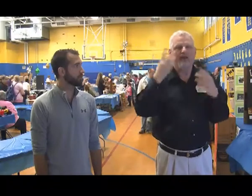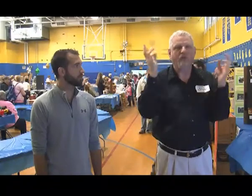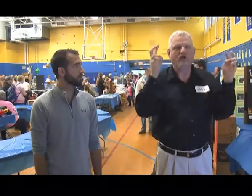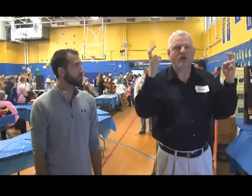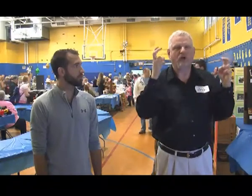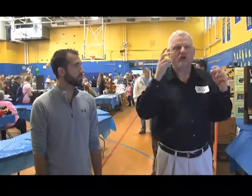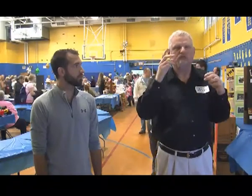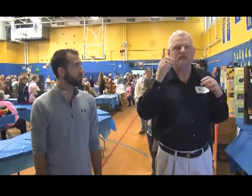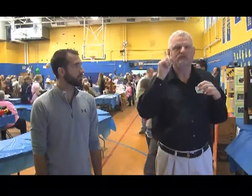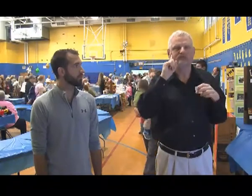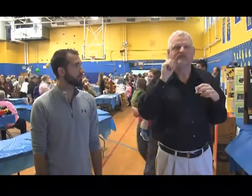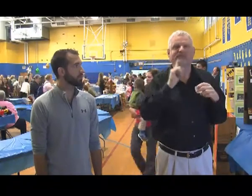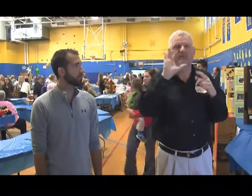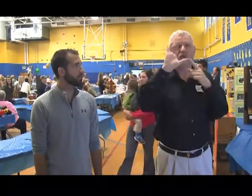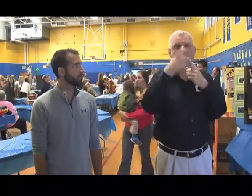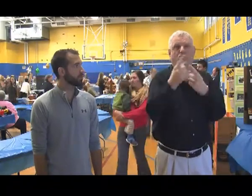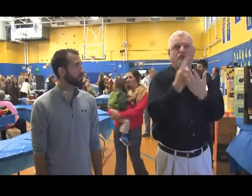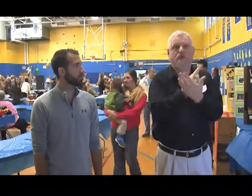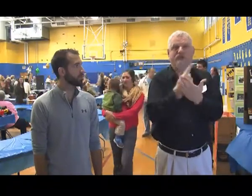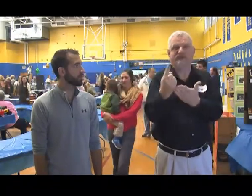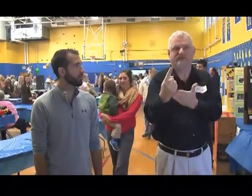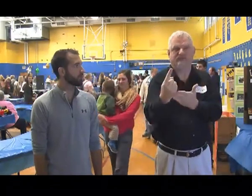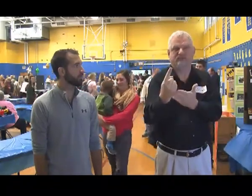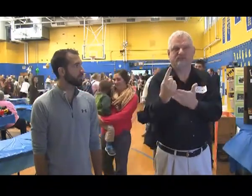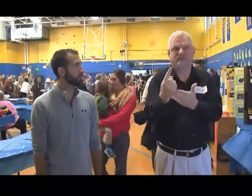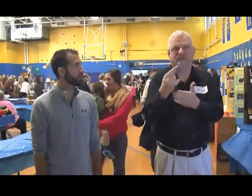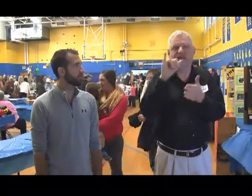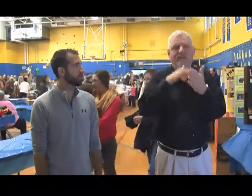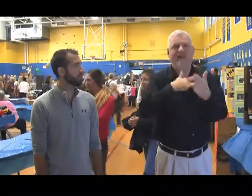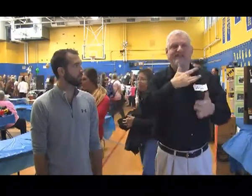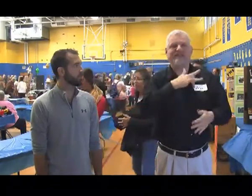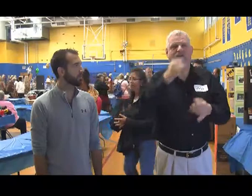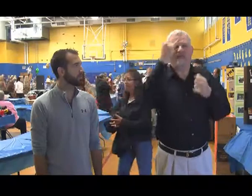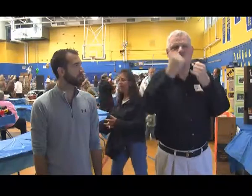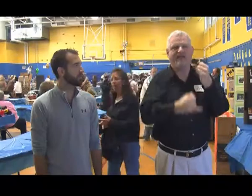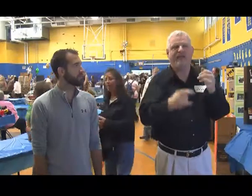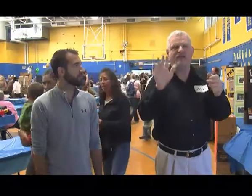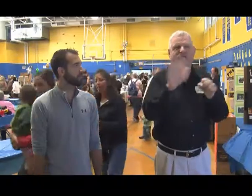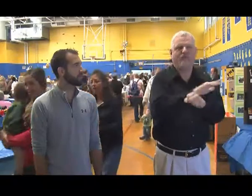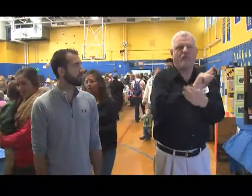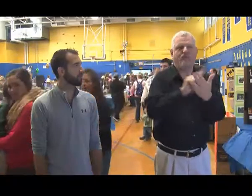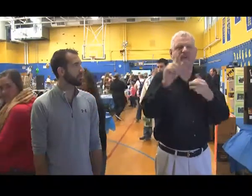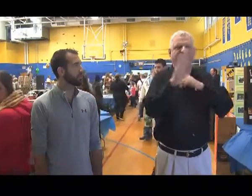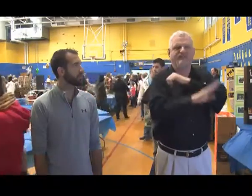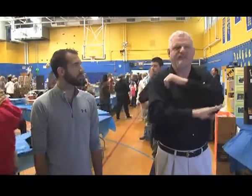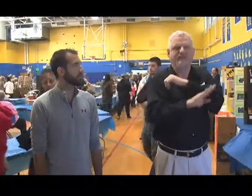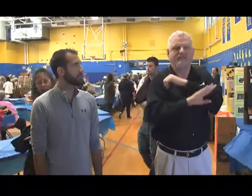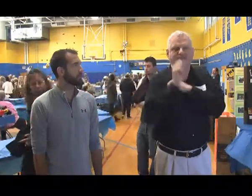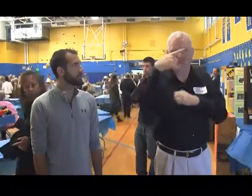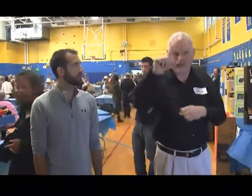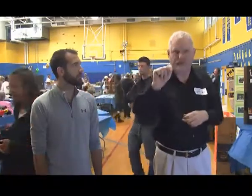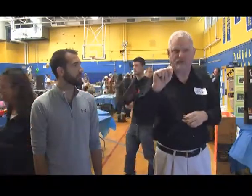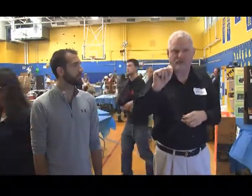and we have Deaf Culture Week here in Maine. It tends to be the last full week of September.